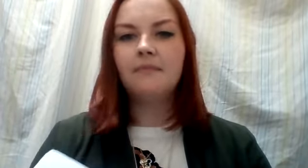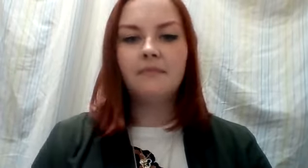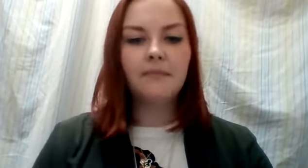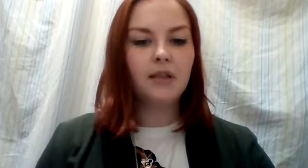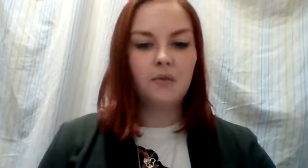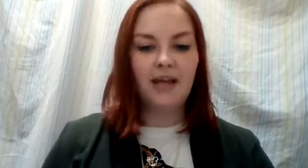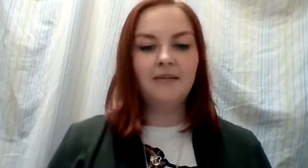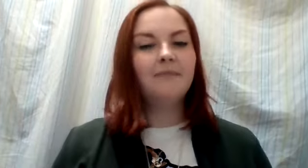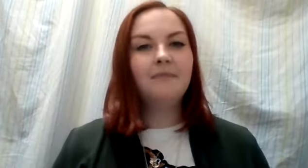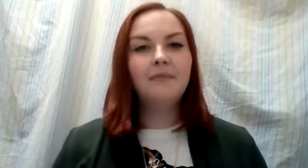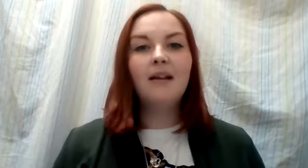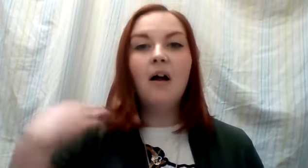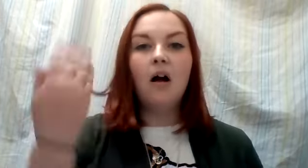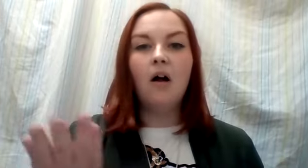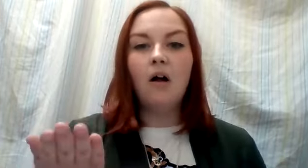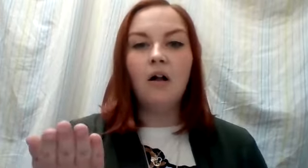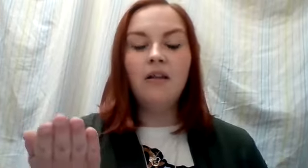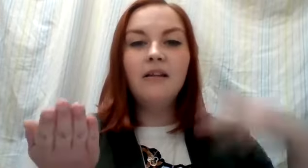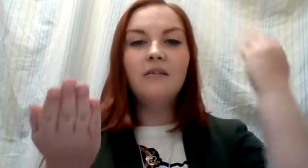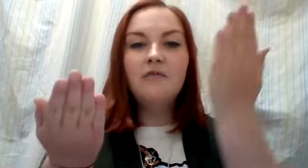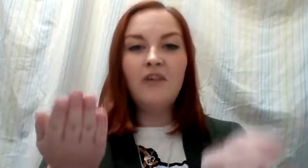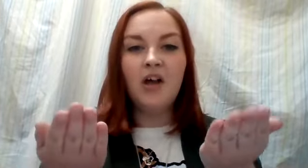Okay. All fall.